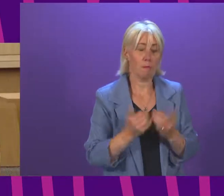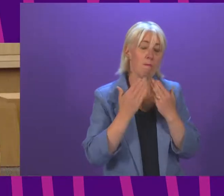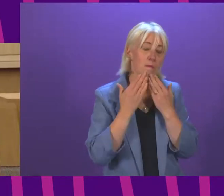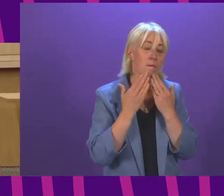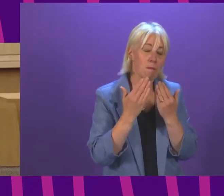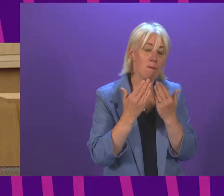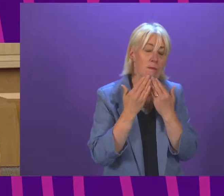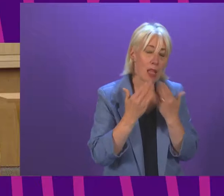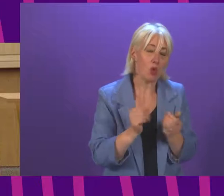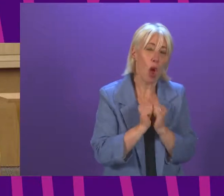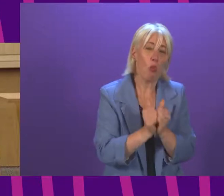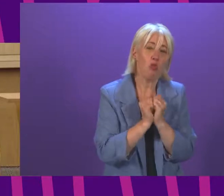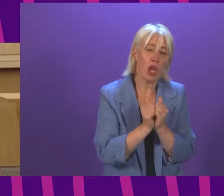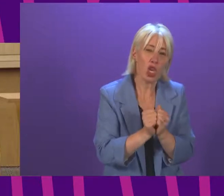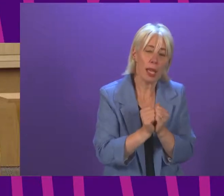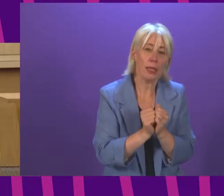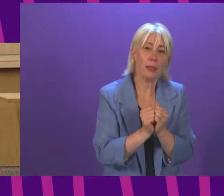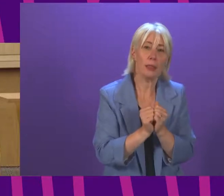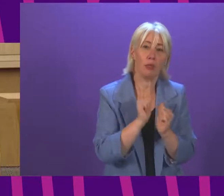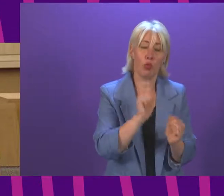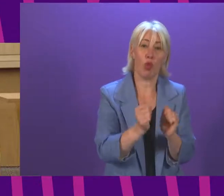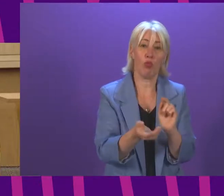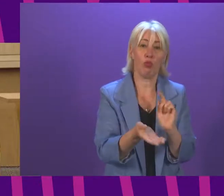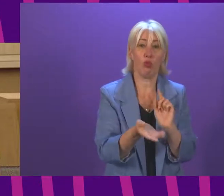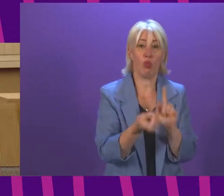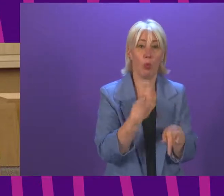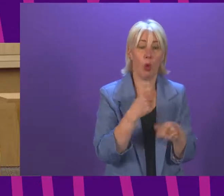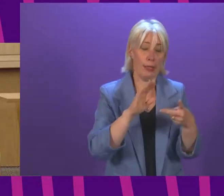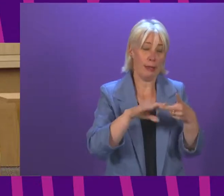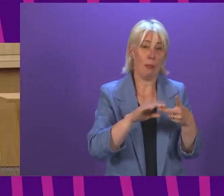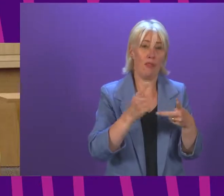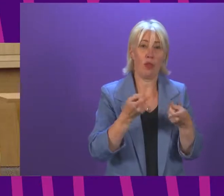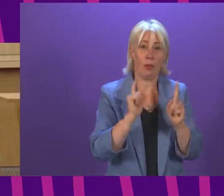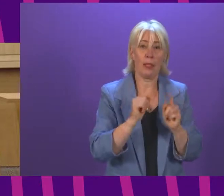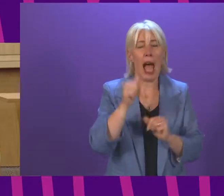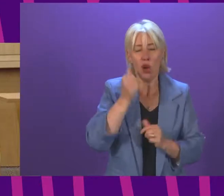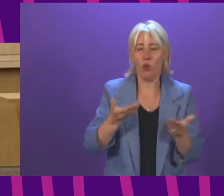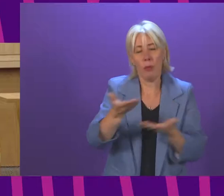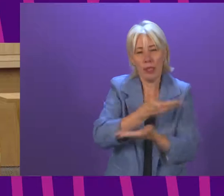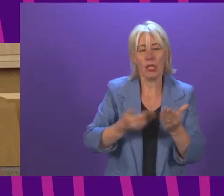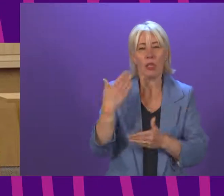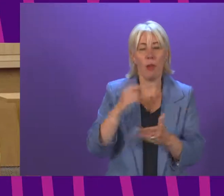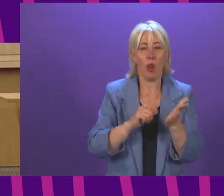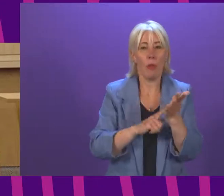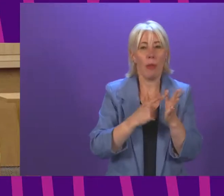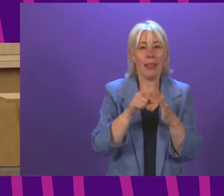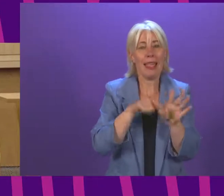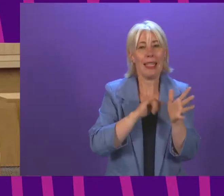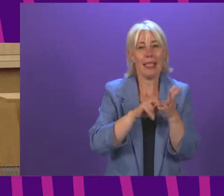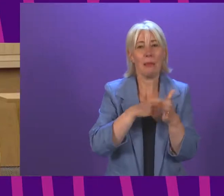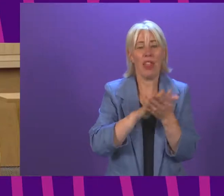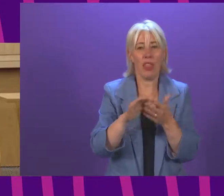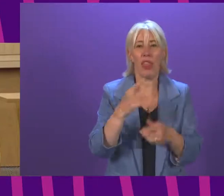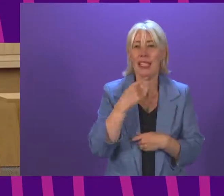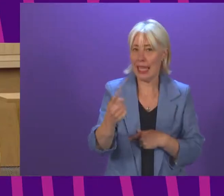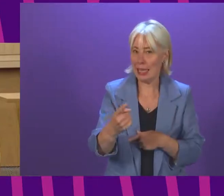First Minister's response to that question. I know we have discussed this before, but Lady Smith stated that the Scottish Government failed to